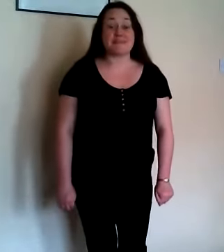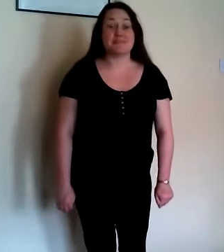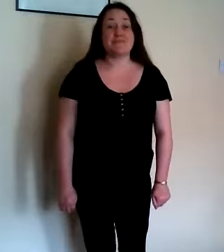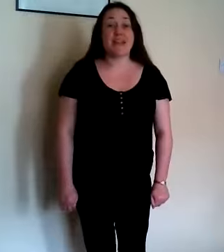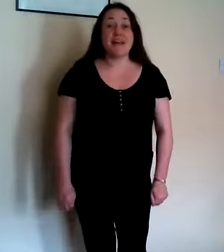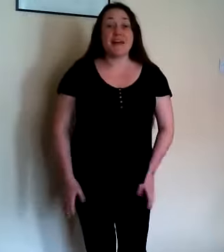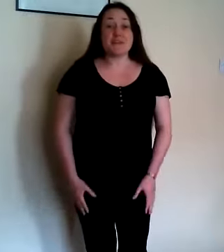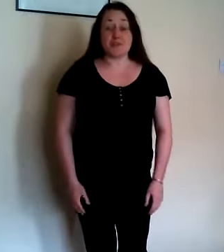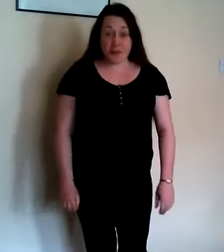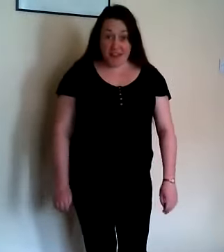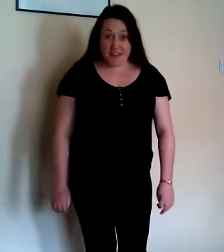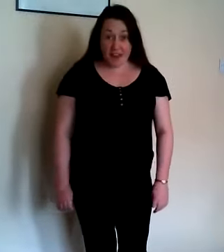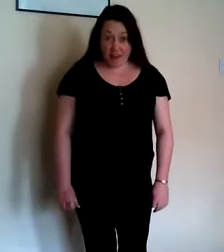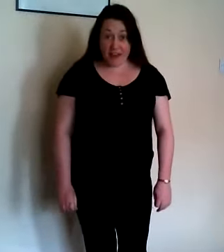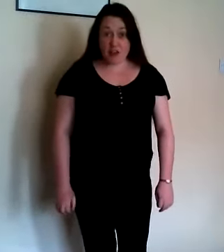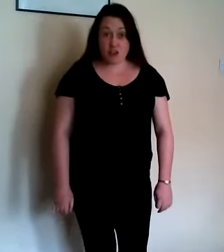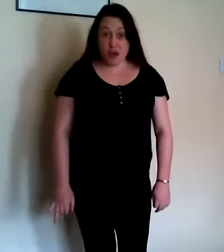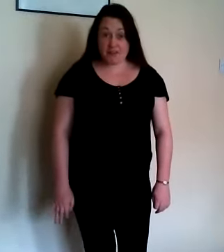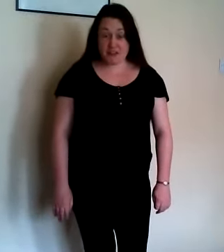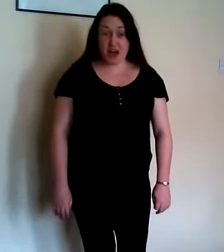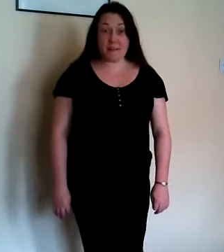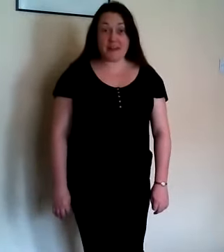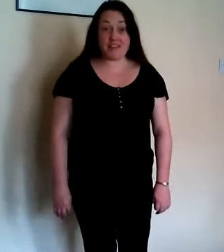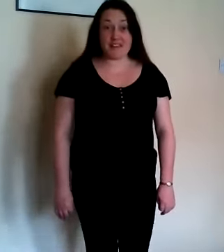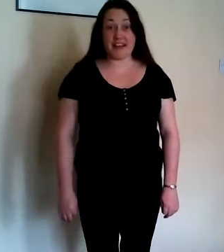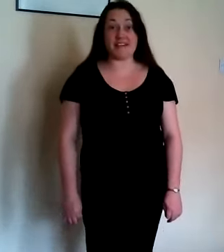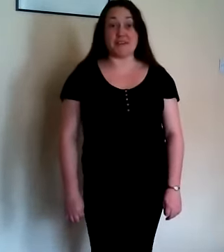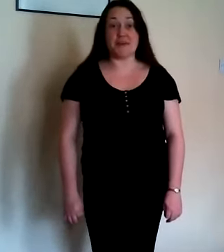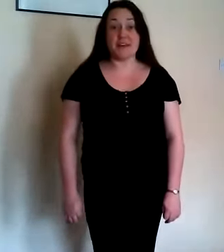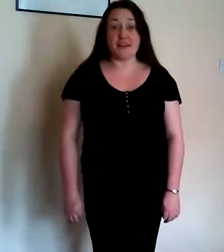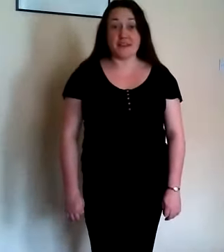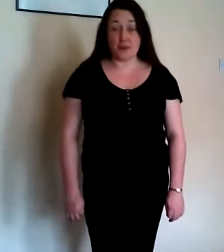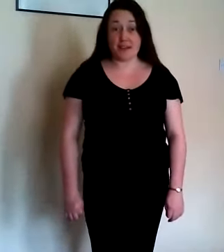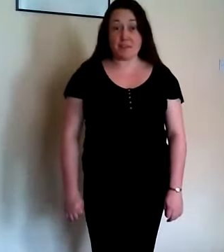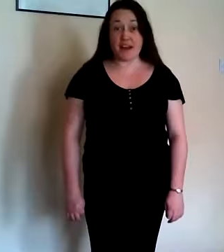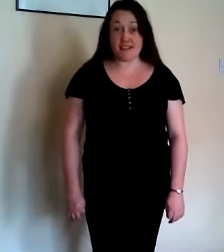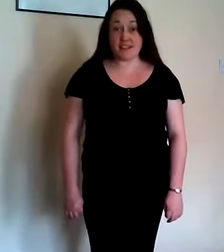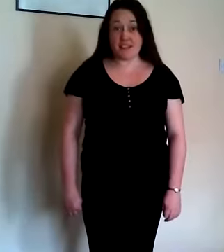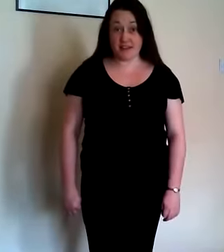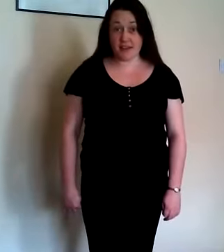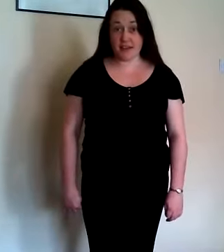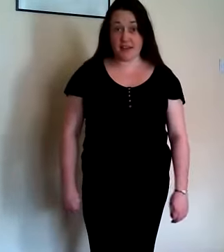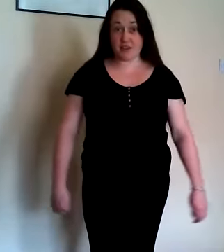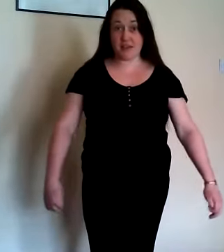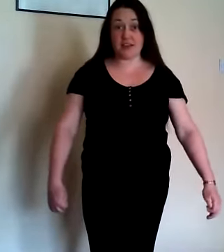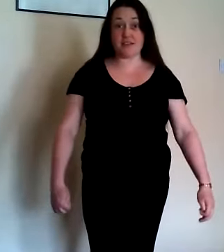so for this song you have to copy everything I do so as a practice I do this